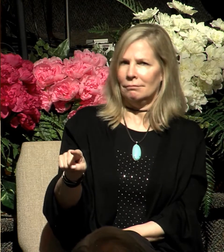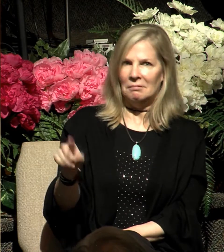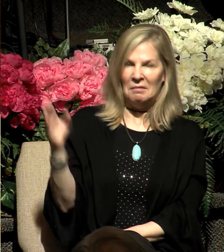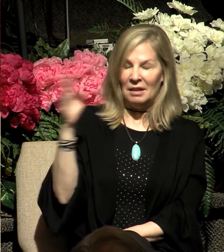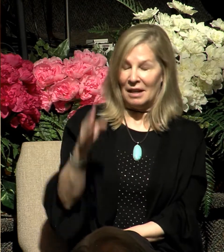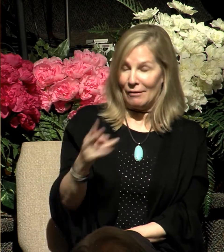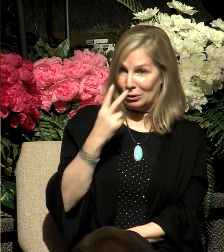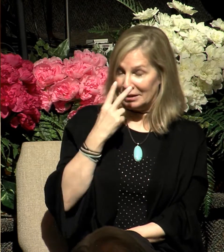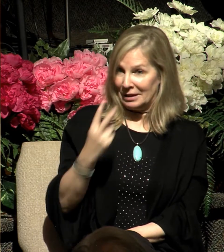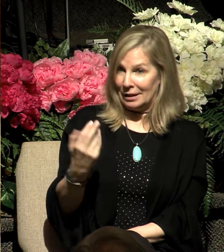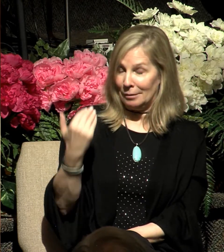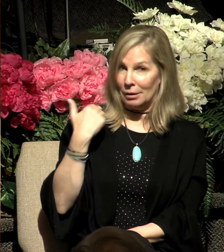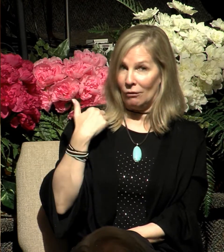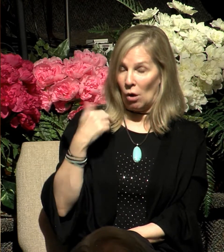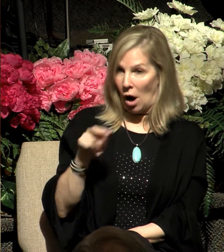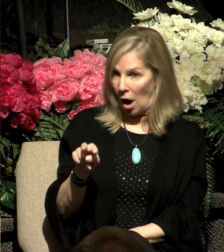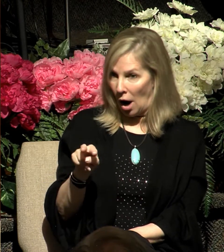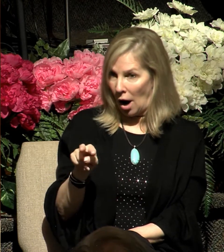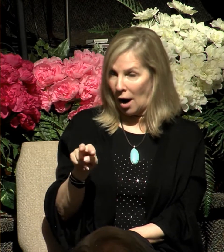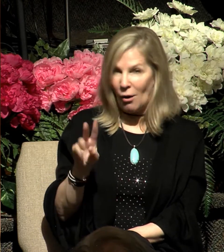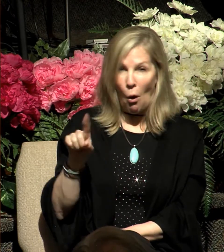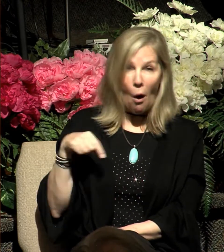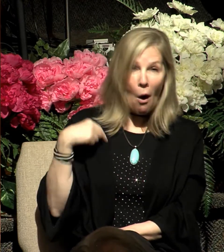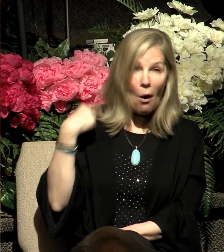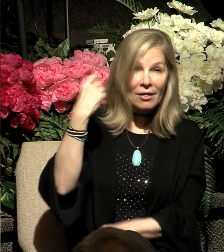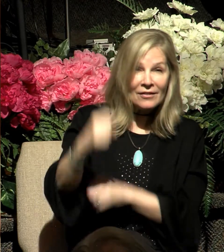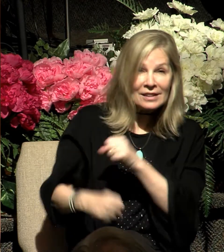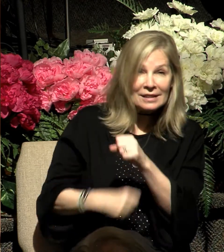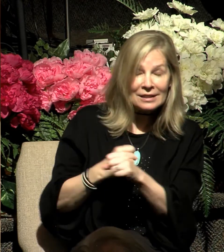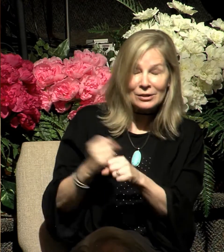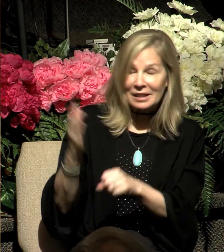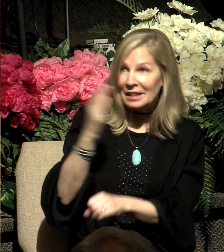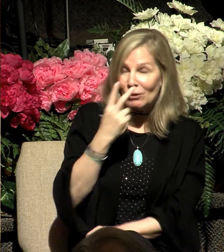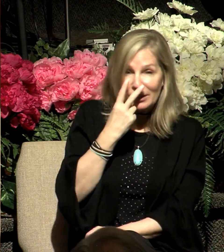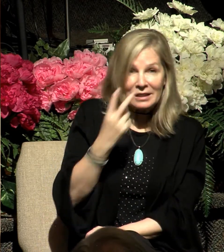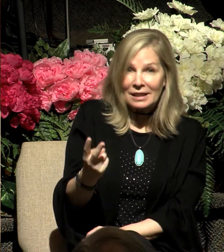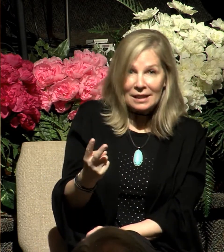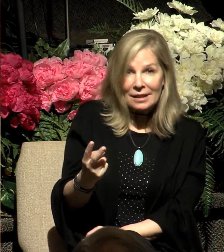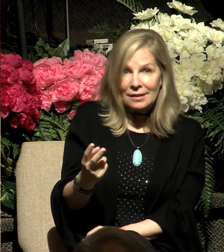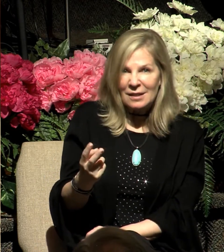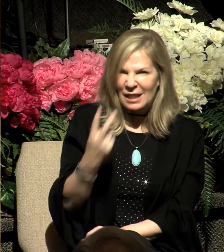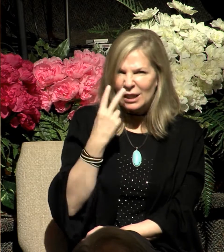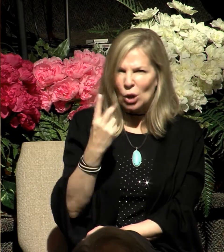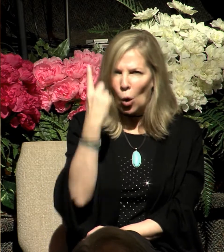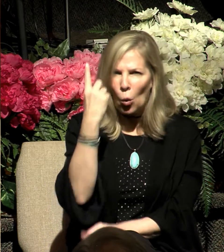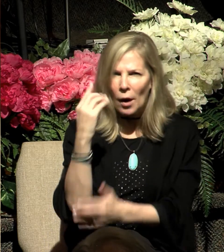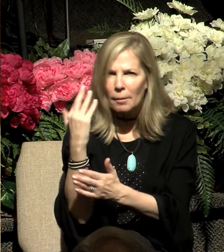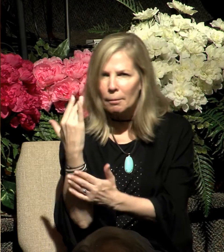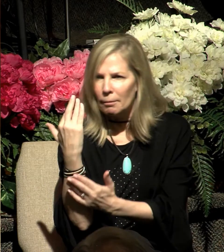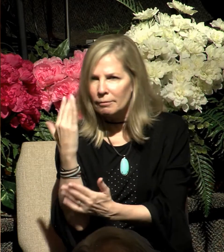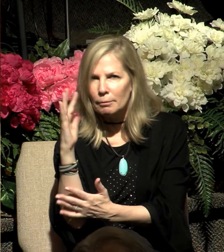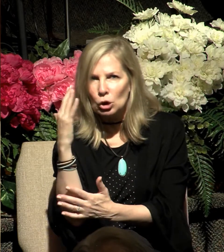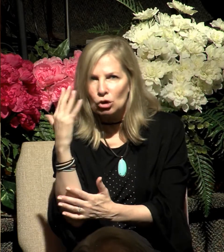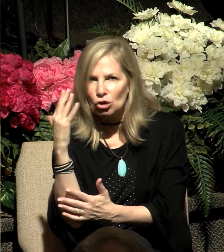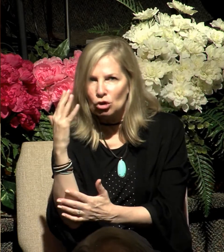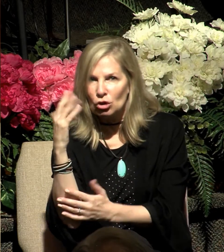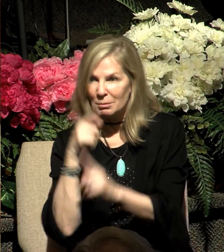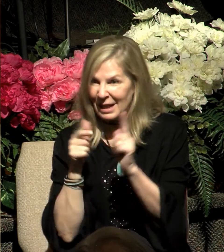seen before. In all of these years, he had never seen this. He saw a thorn bush on fire. Now, that in and of